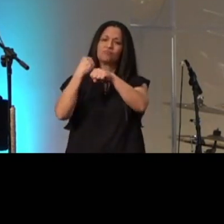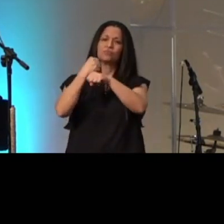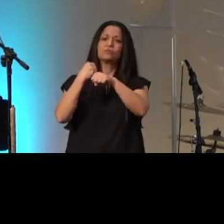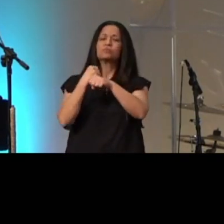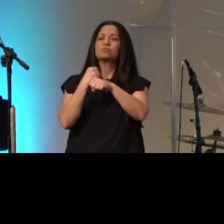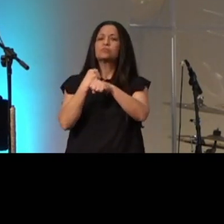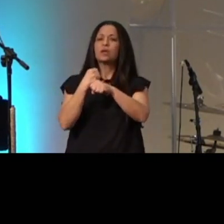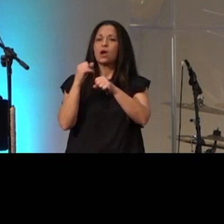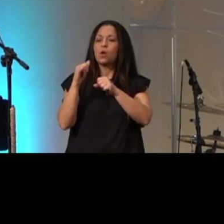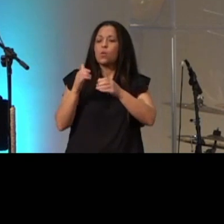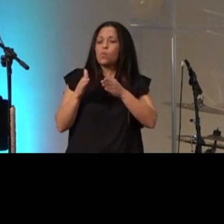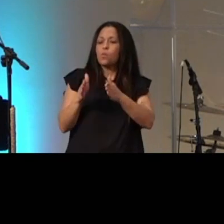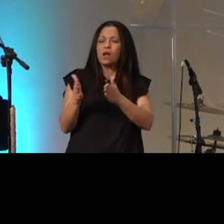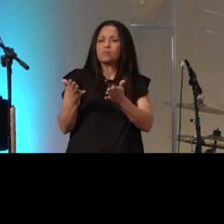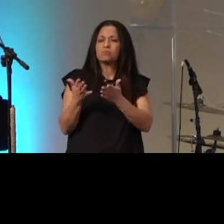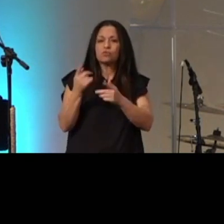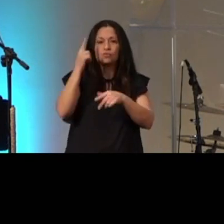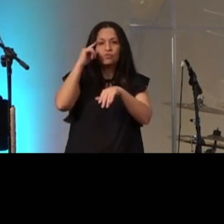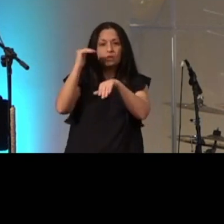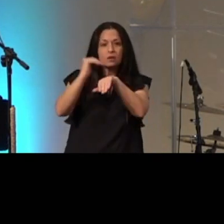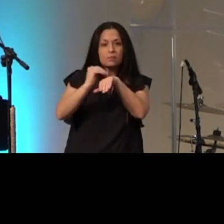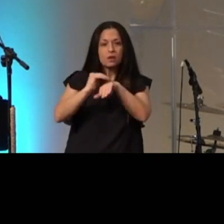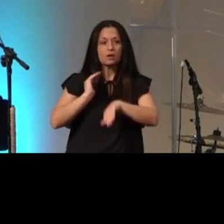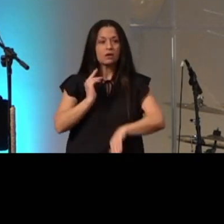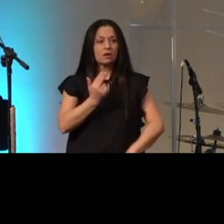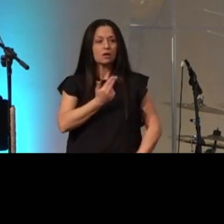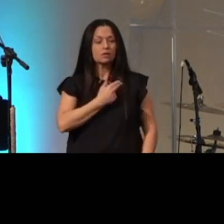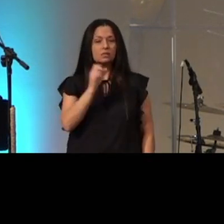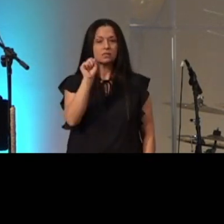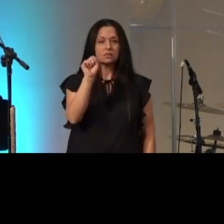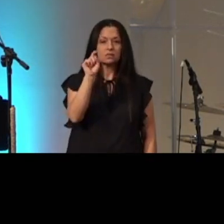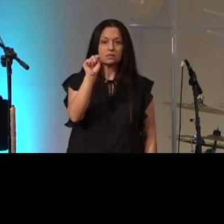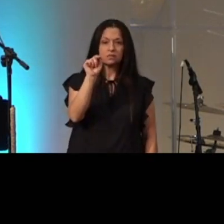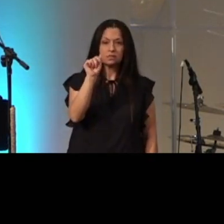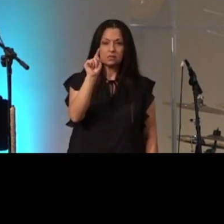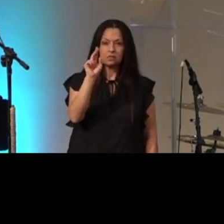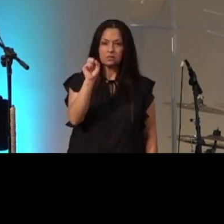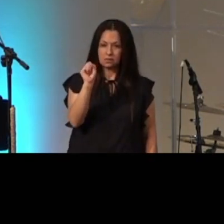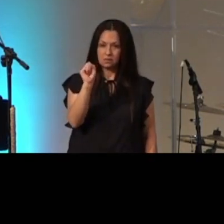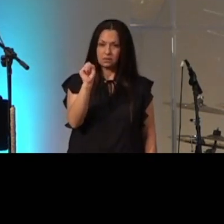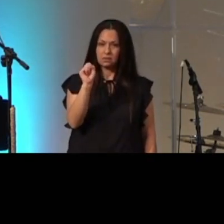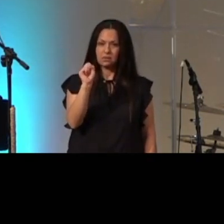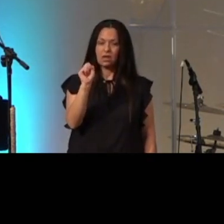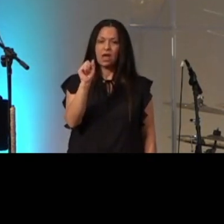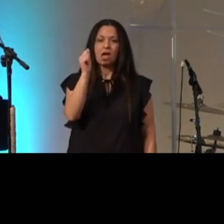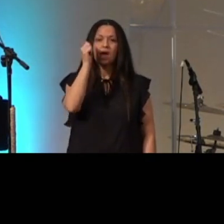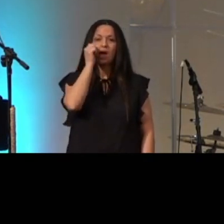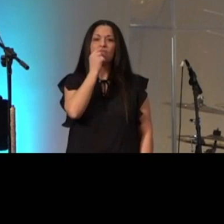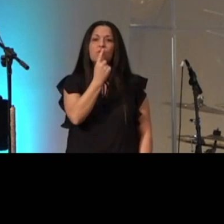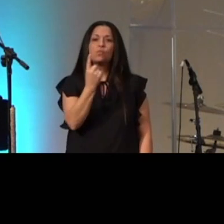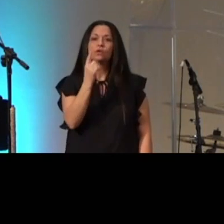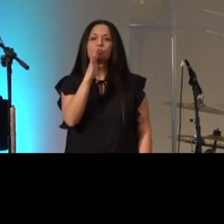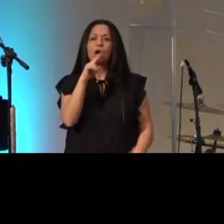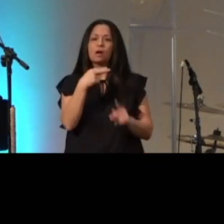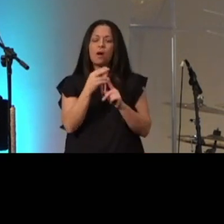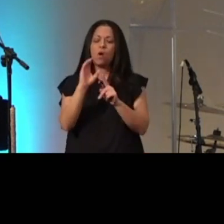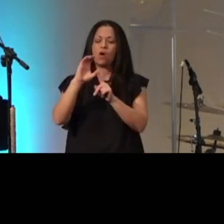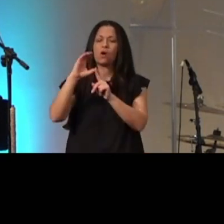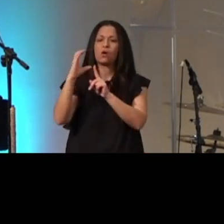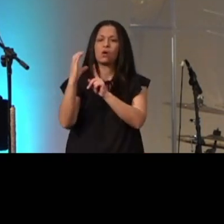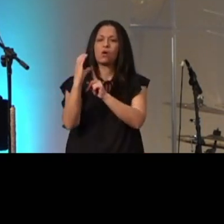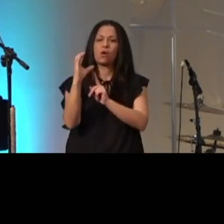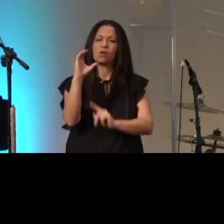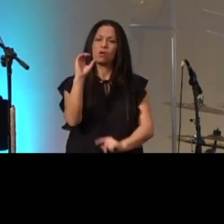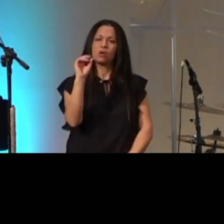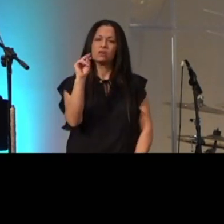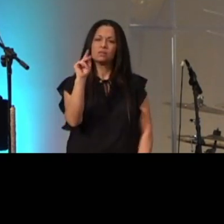that reminds us of our status every one of them talks about a condition and every one of them